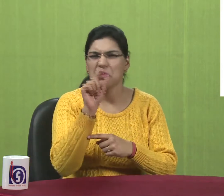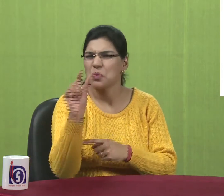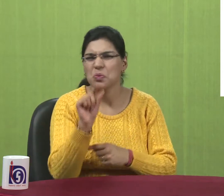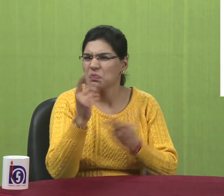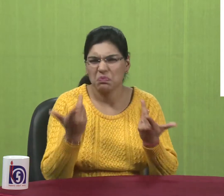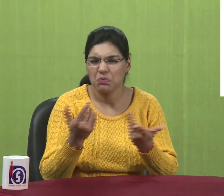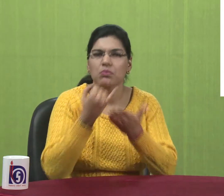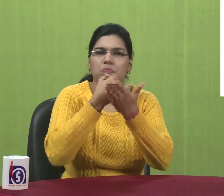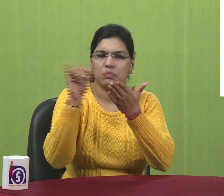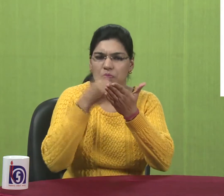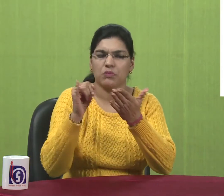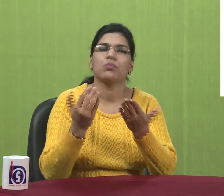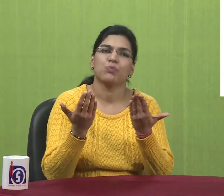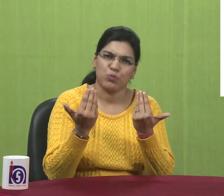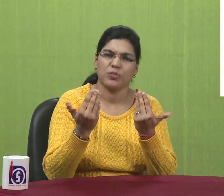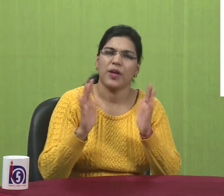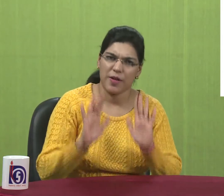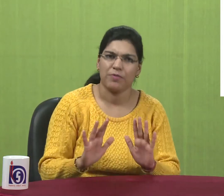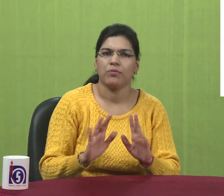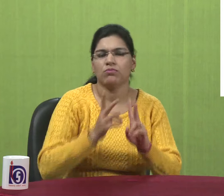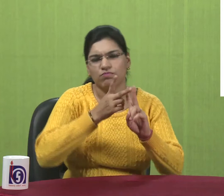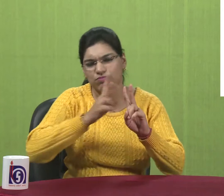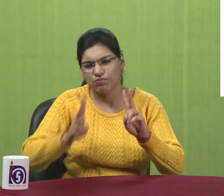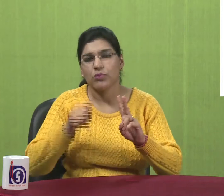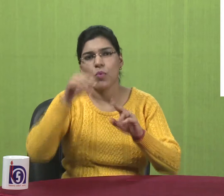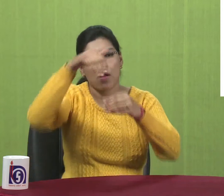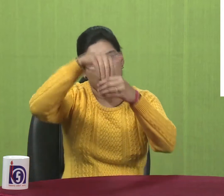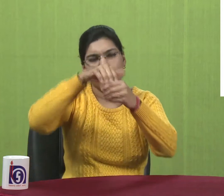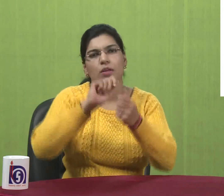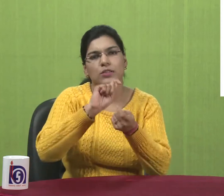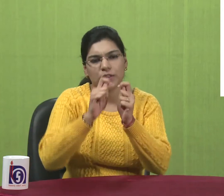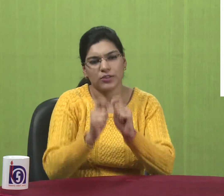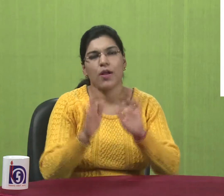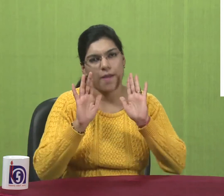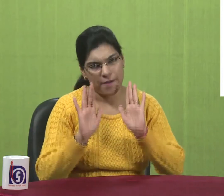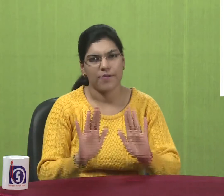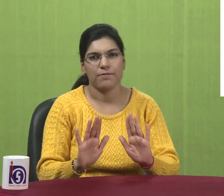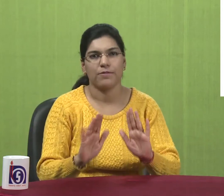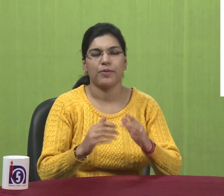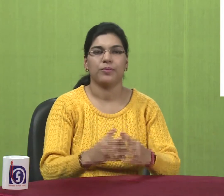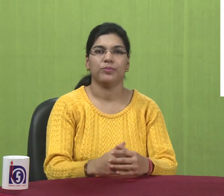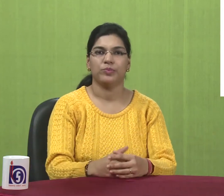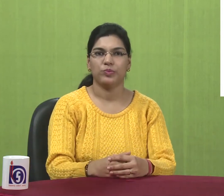software programs, change the look and feel of your desktop and much more.